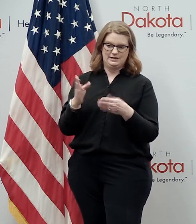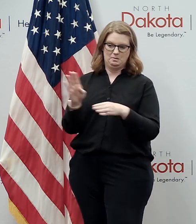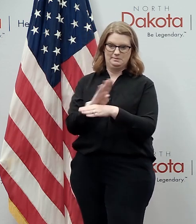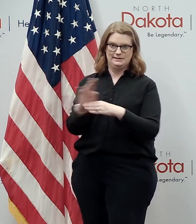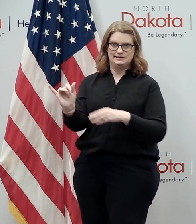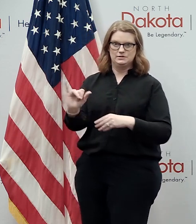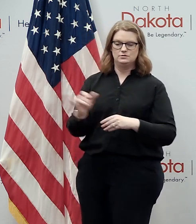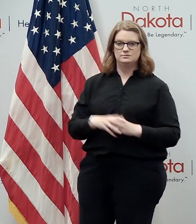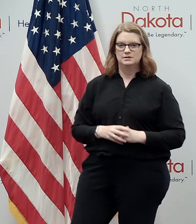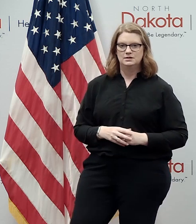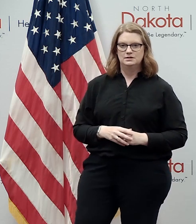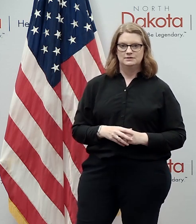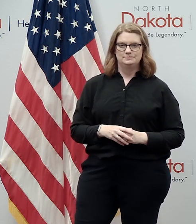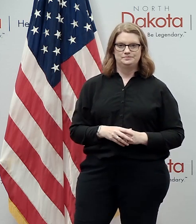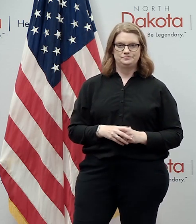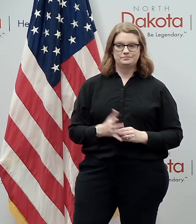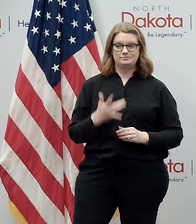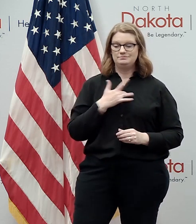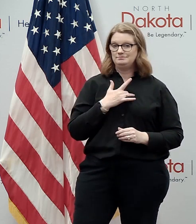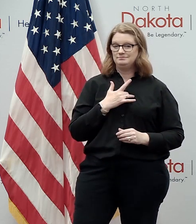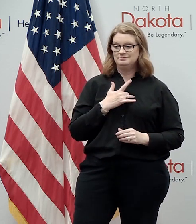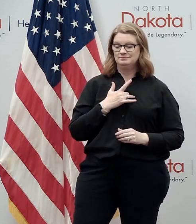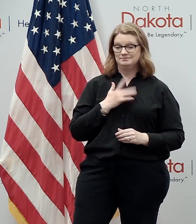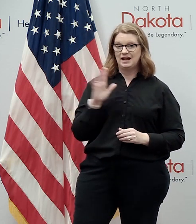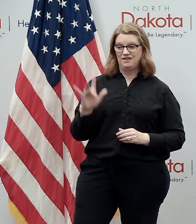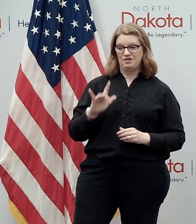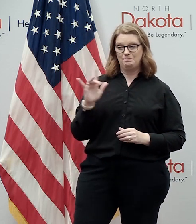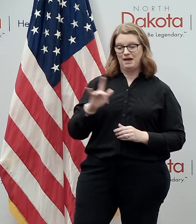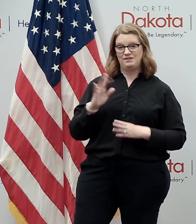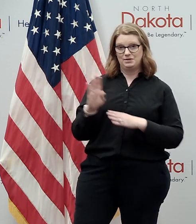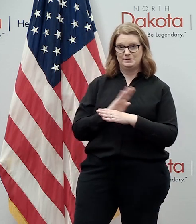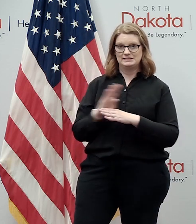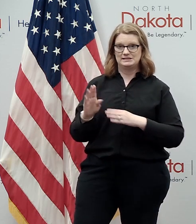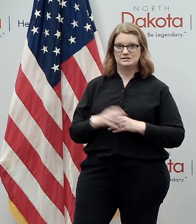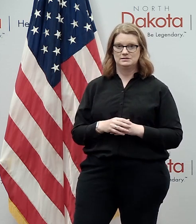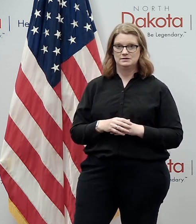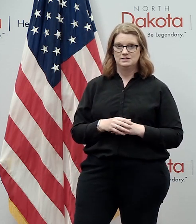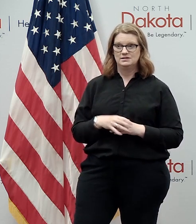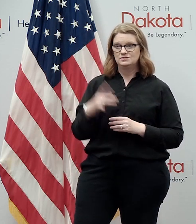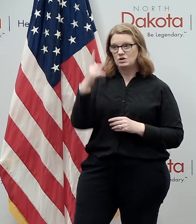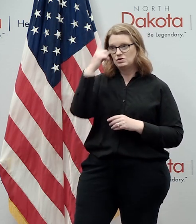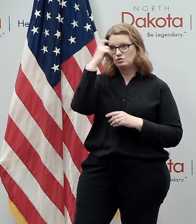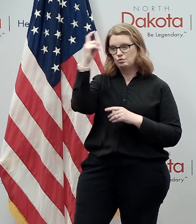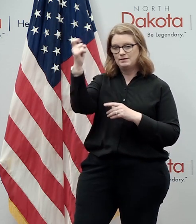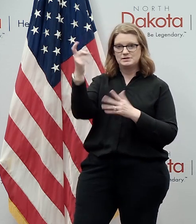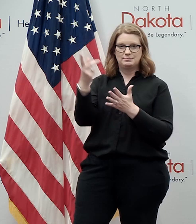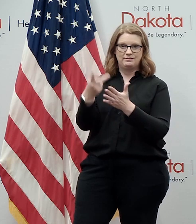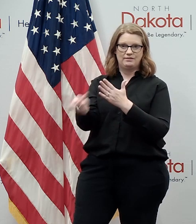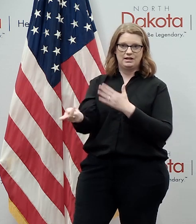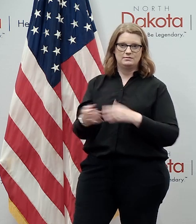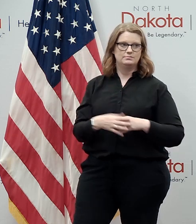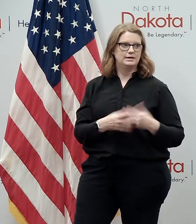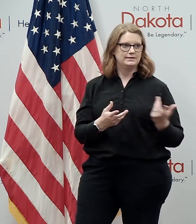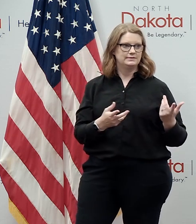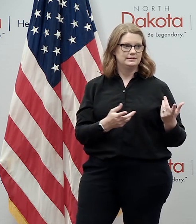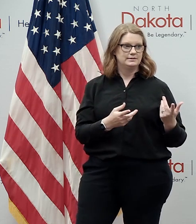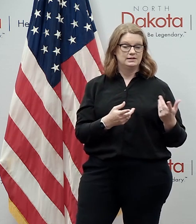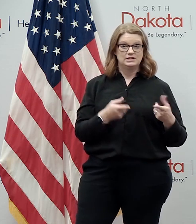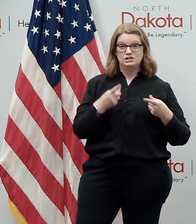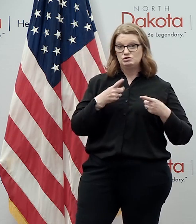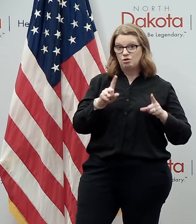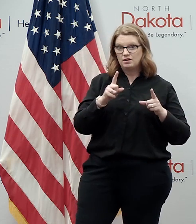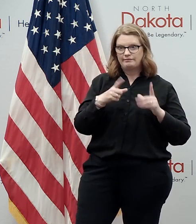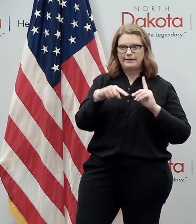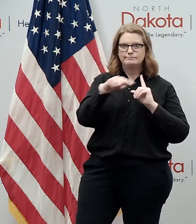feel bad uh certainly feel bad about you know businesses because those are dreams that are going away but i felt bad about businesses that close during good